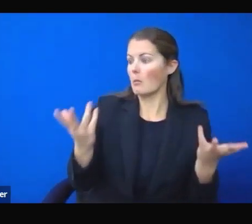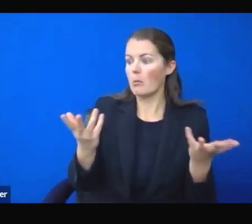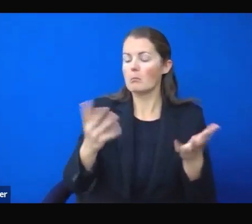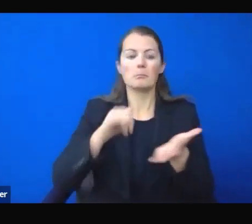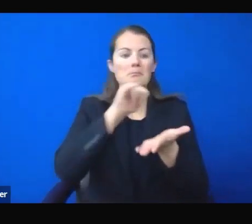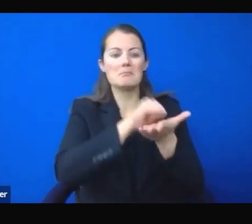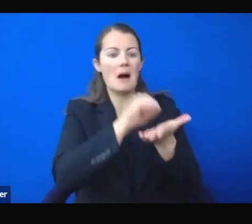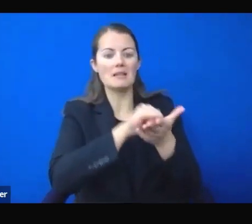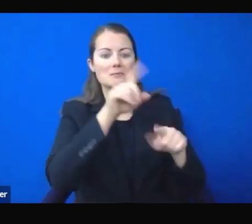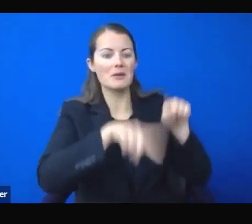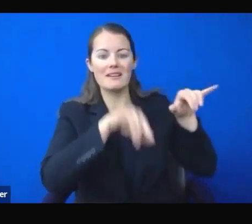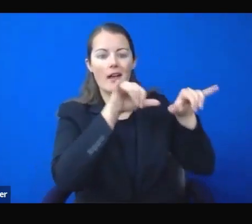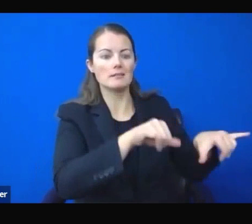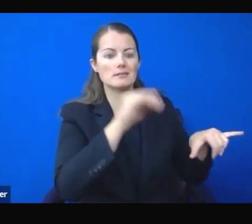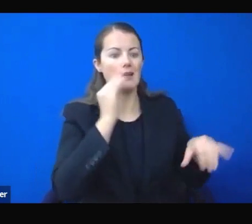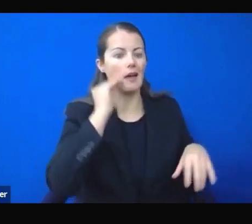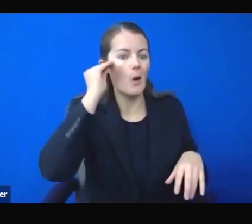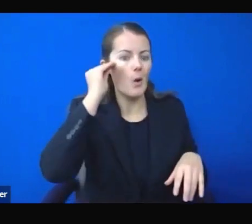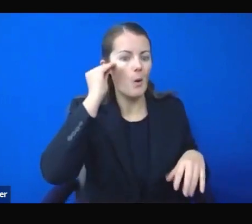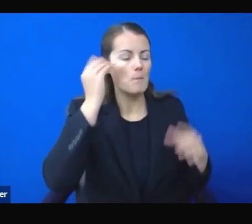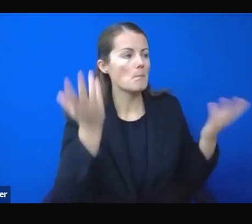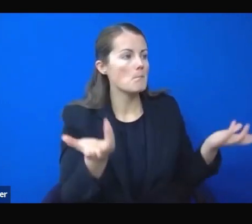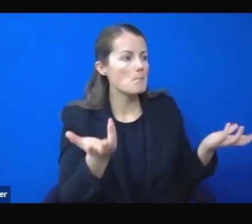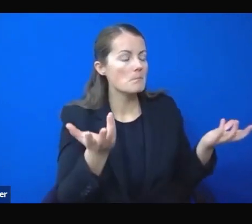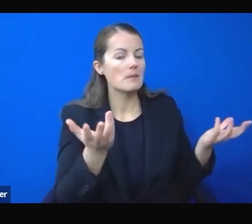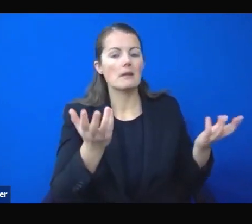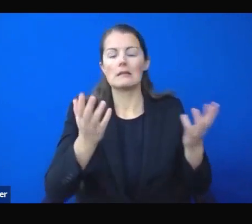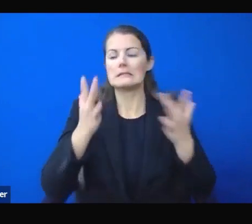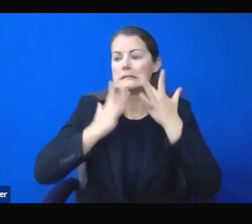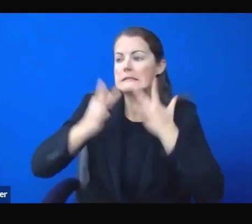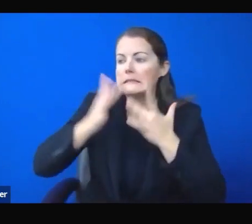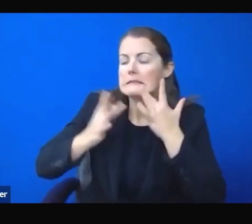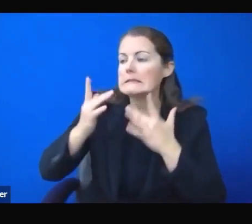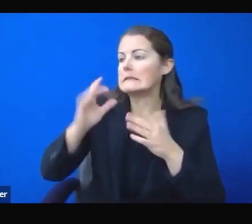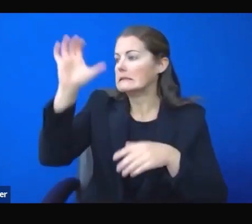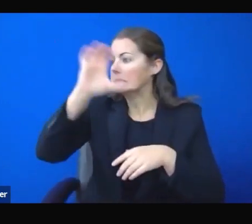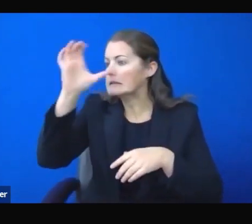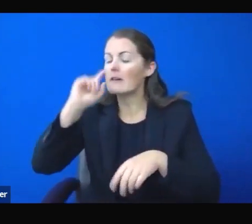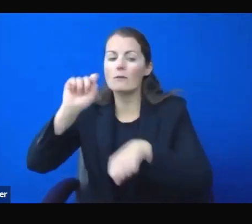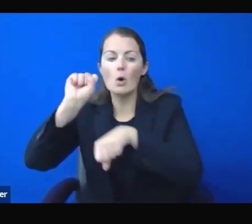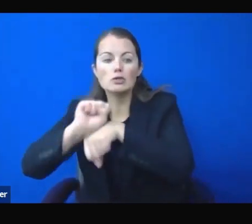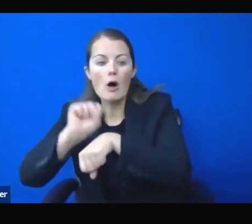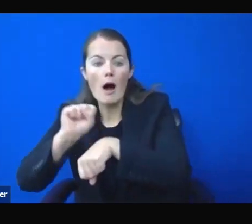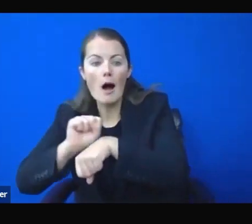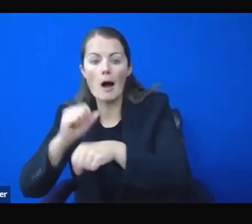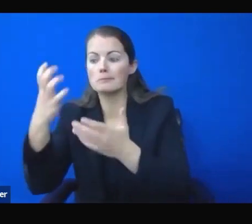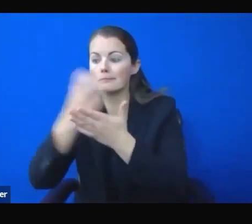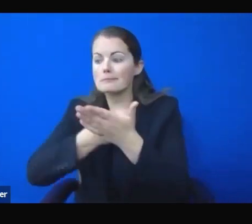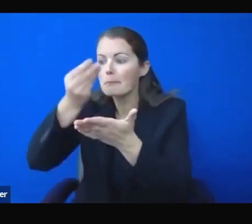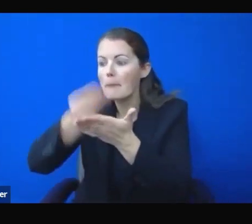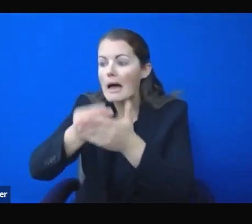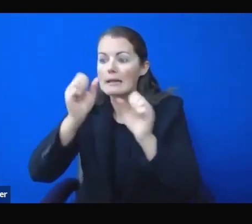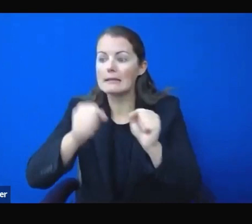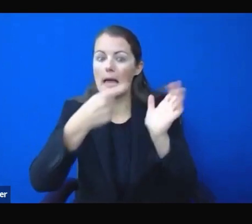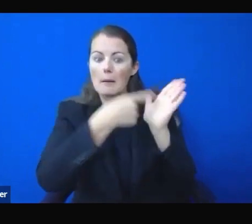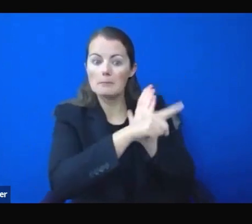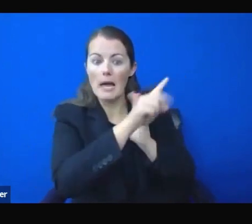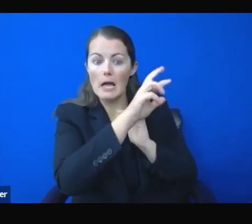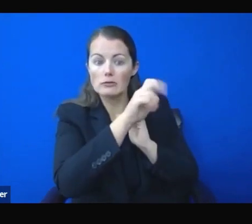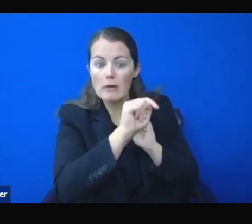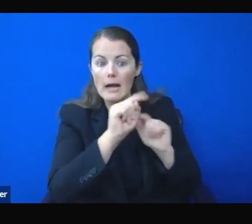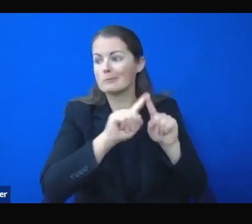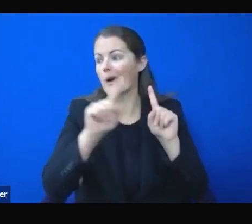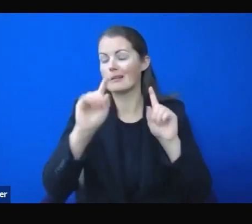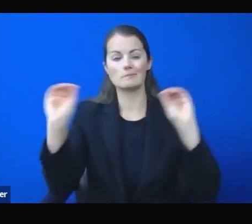to desperately save their families. They will spread COVID-19 unintentionally because they have no options.